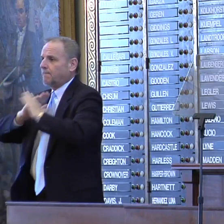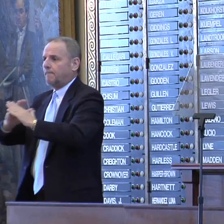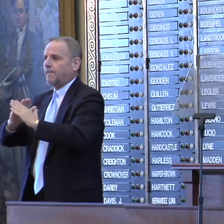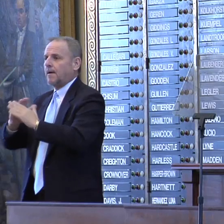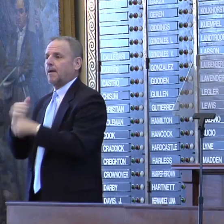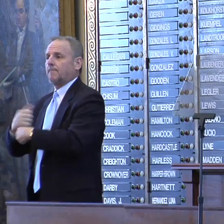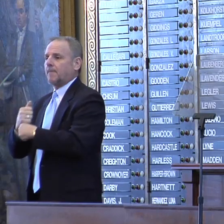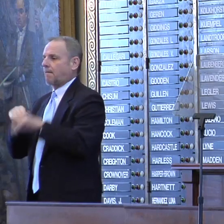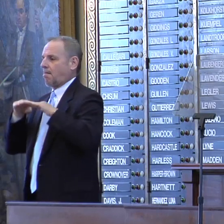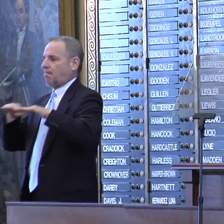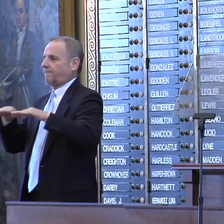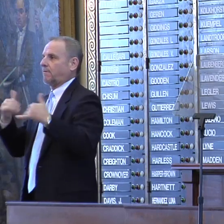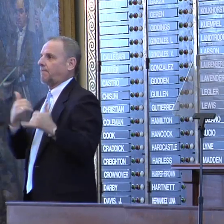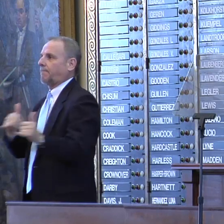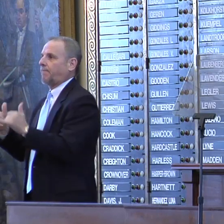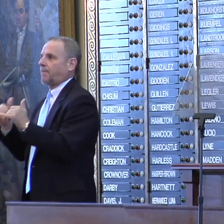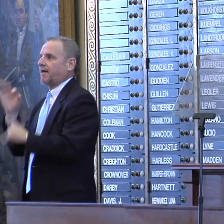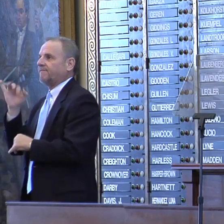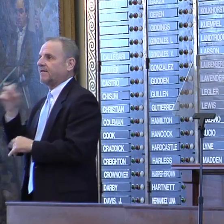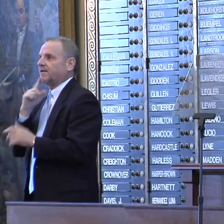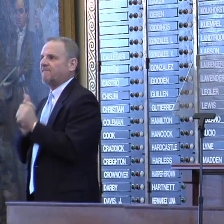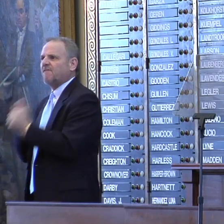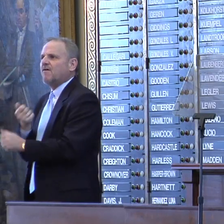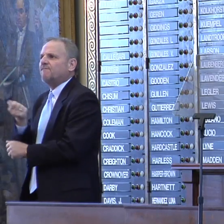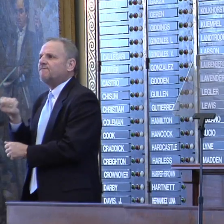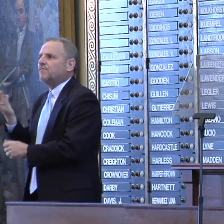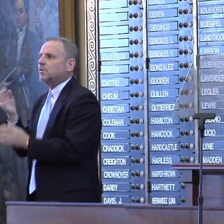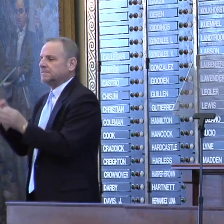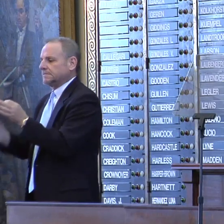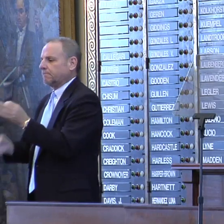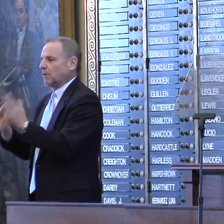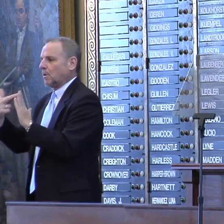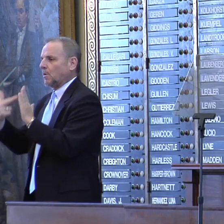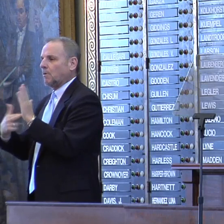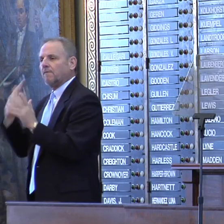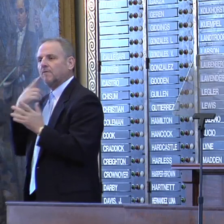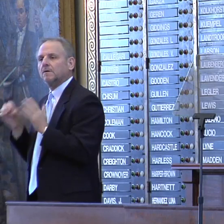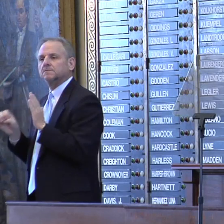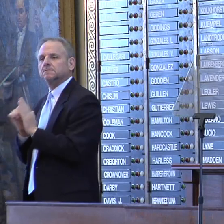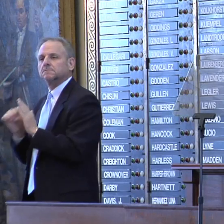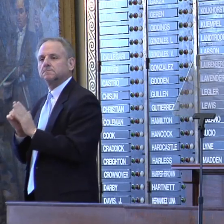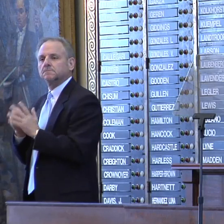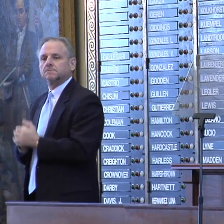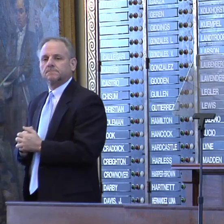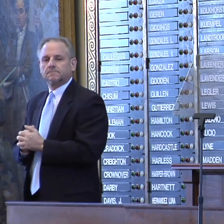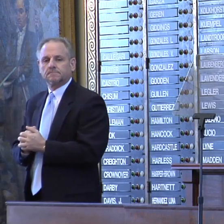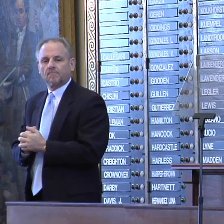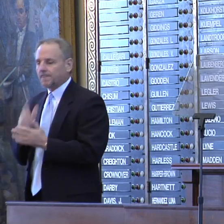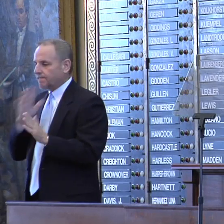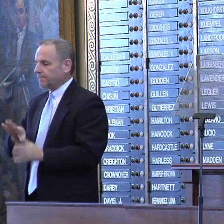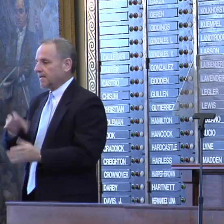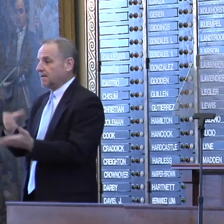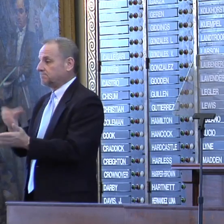a level playing field, following a few simple rules. For example, any setting aside